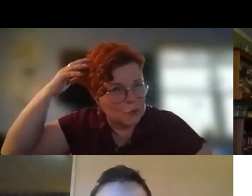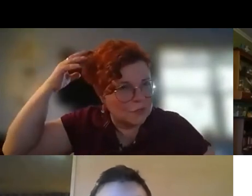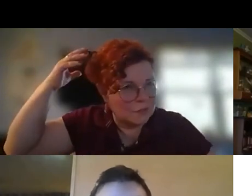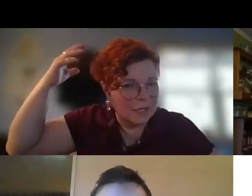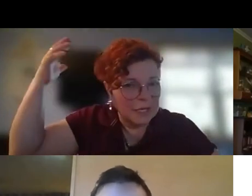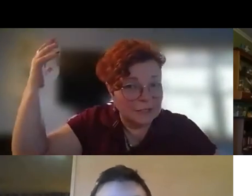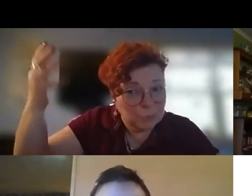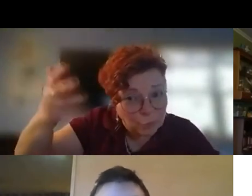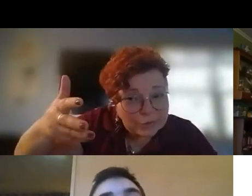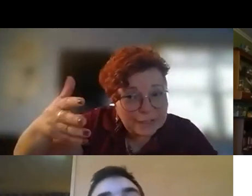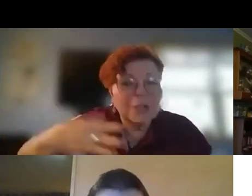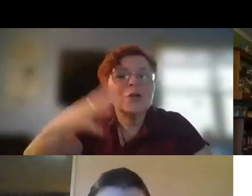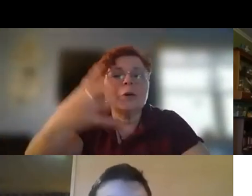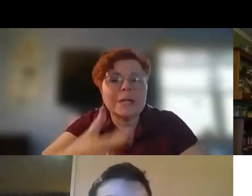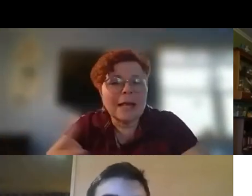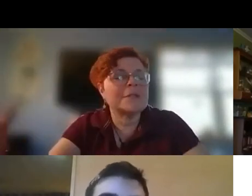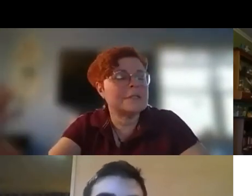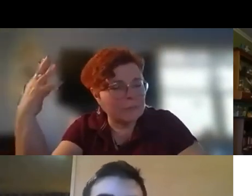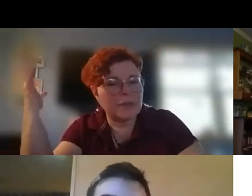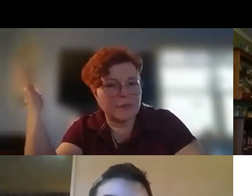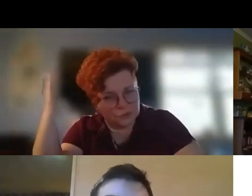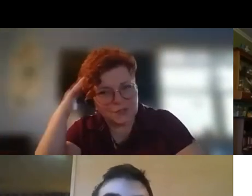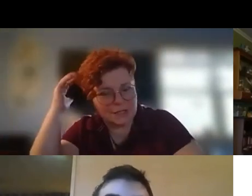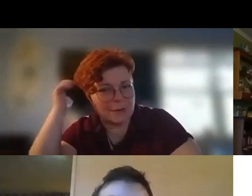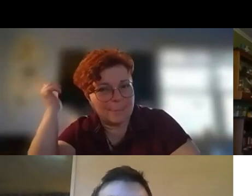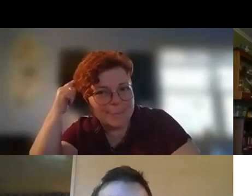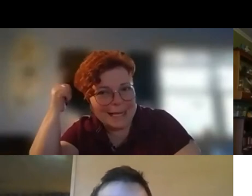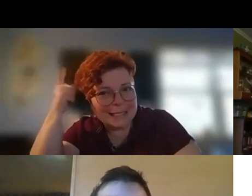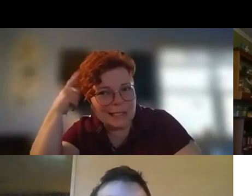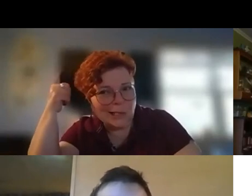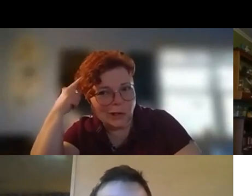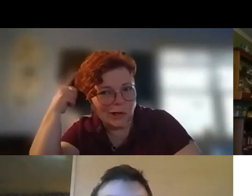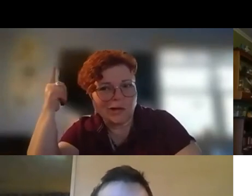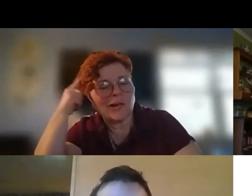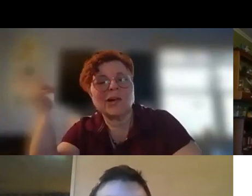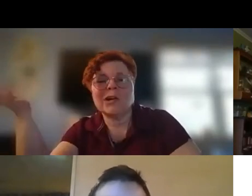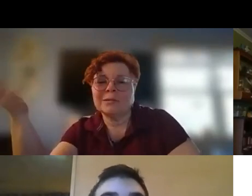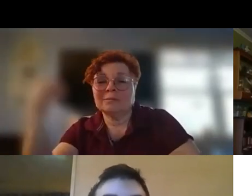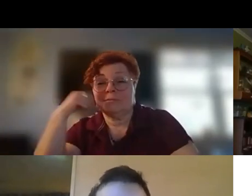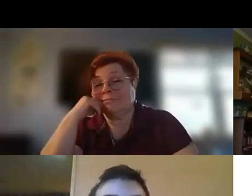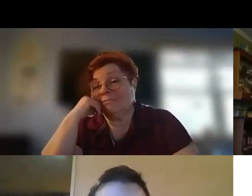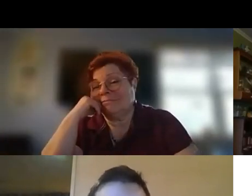to explore it, whether already have a depth of understanding back here. Mm-hmm.